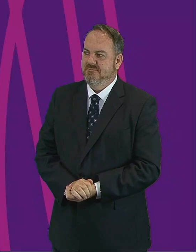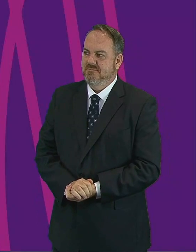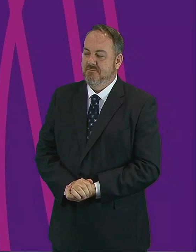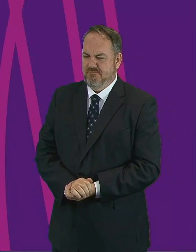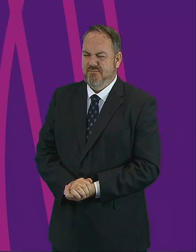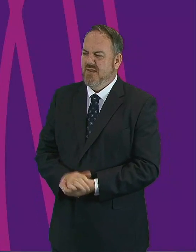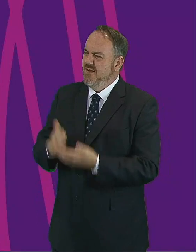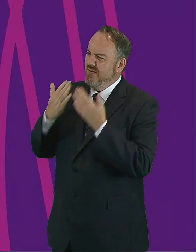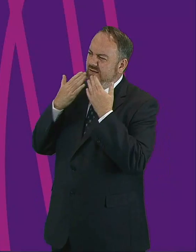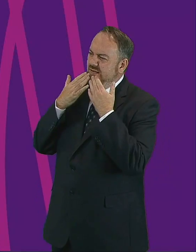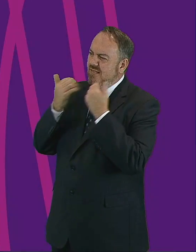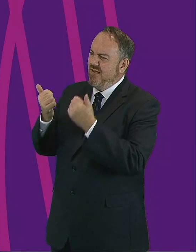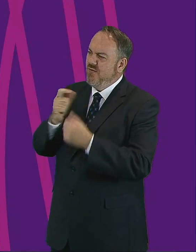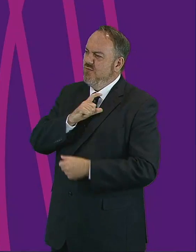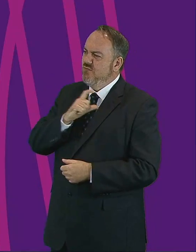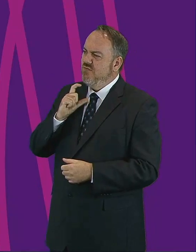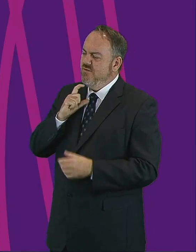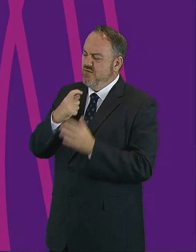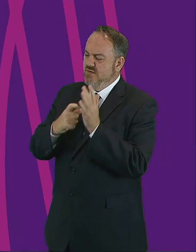Thank you very much, Reverend Cram.